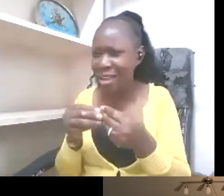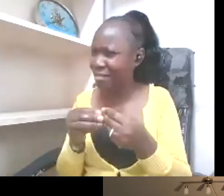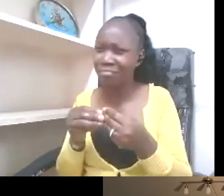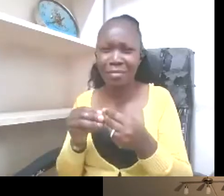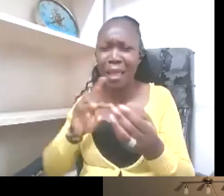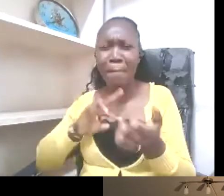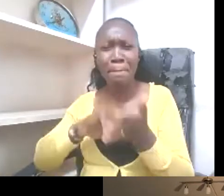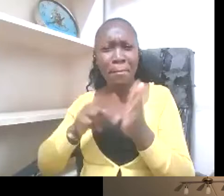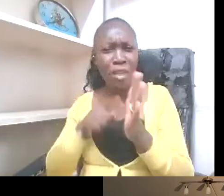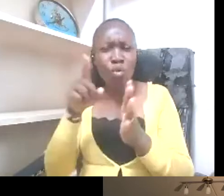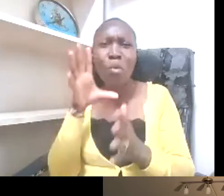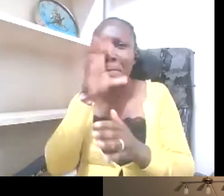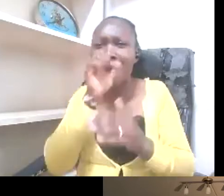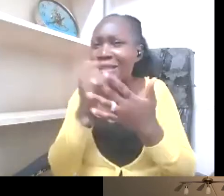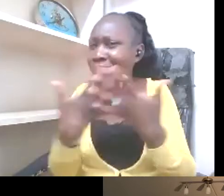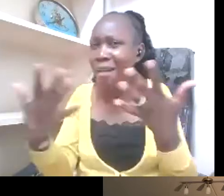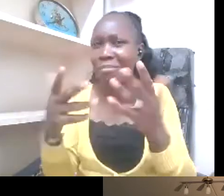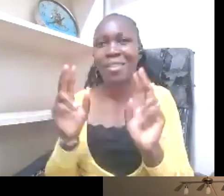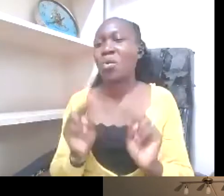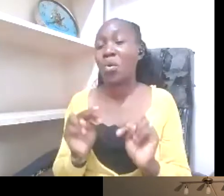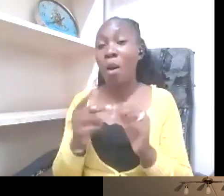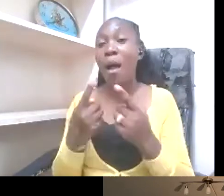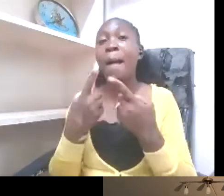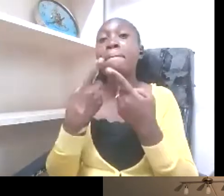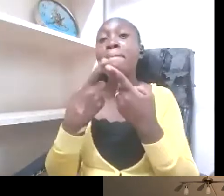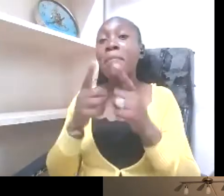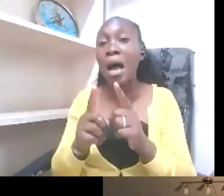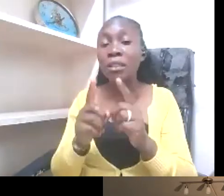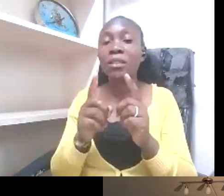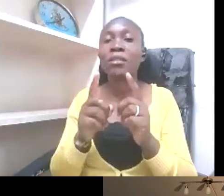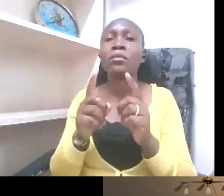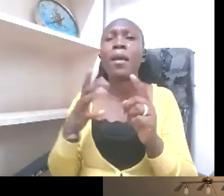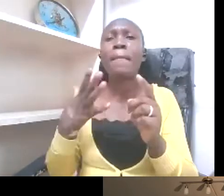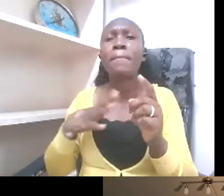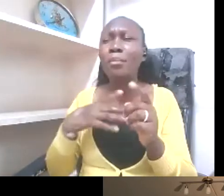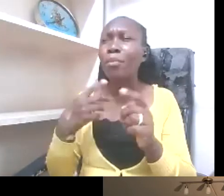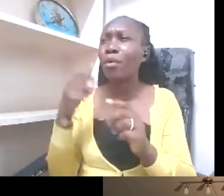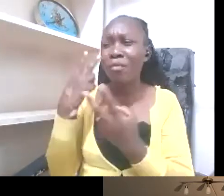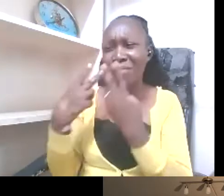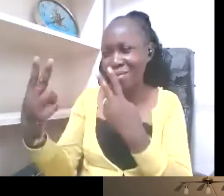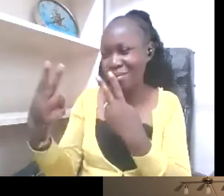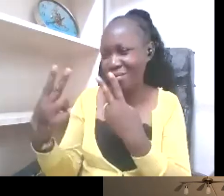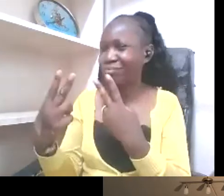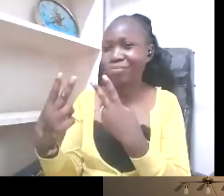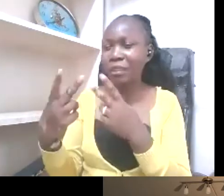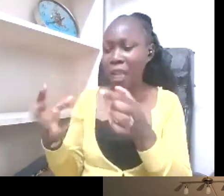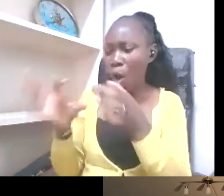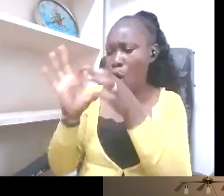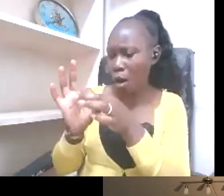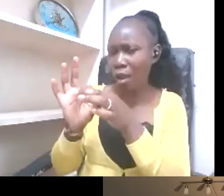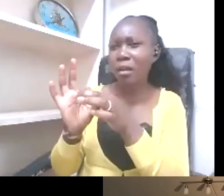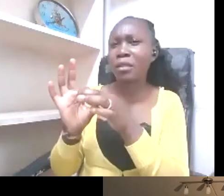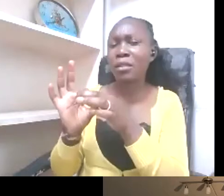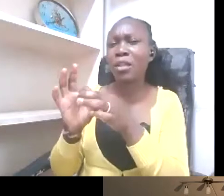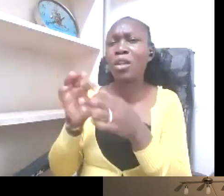the connotation has also been connected to this thing of being unwilling to